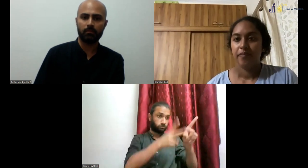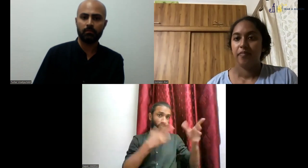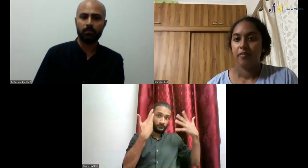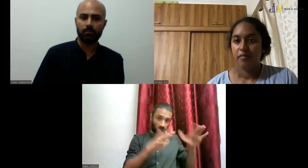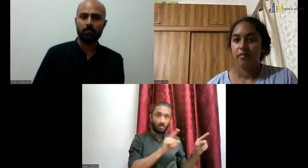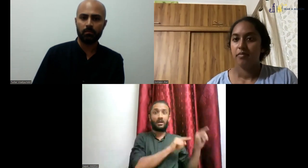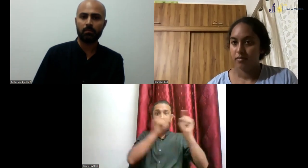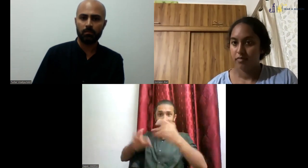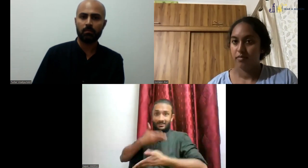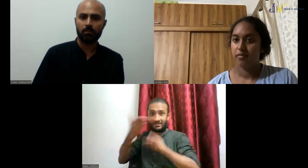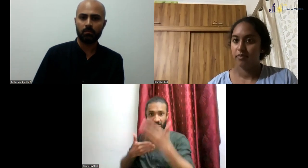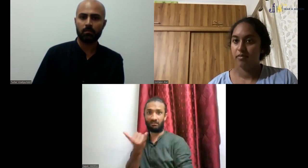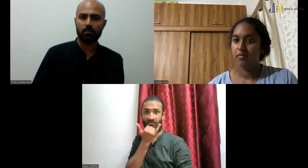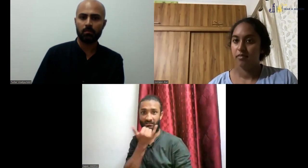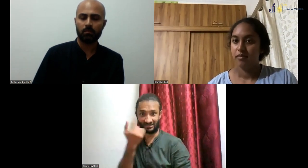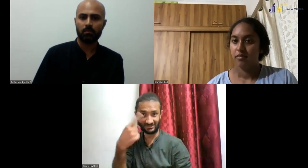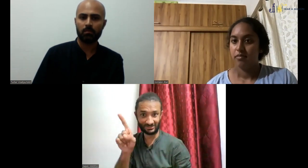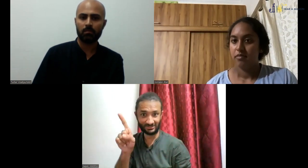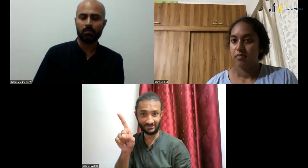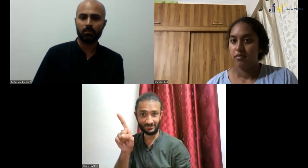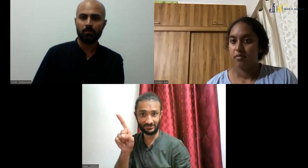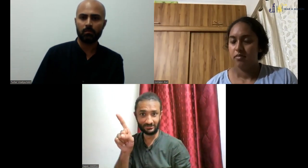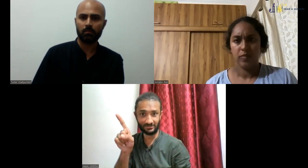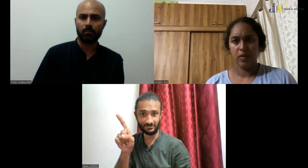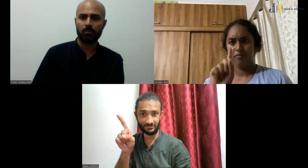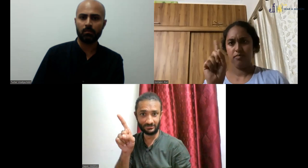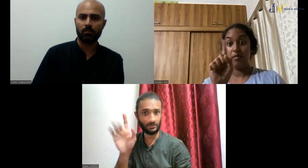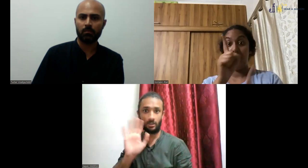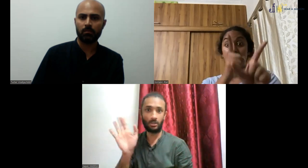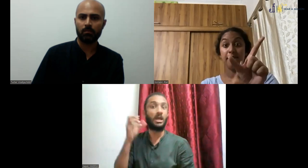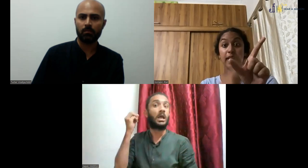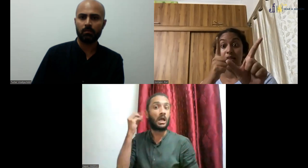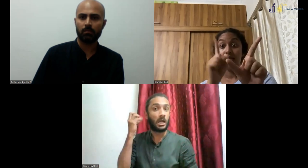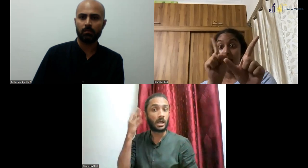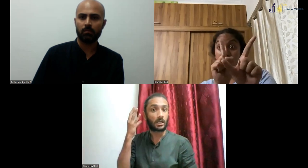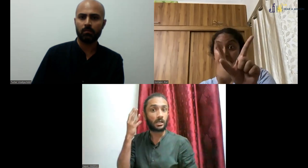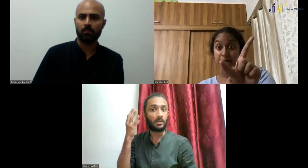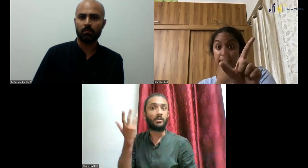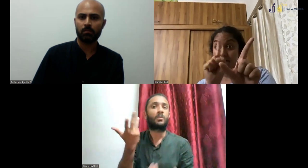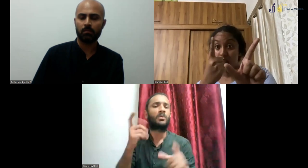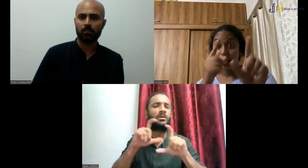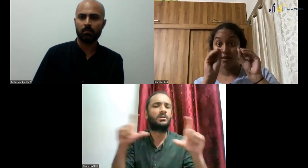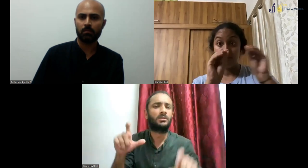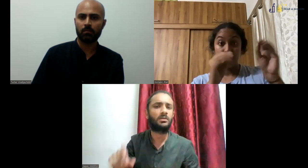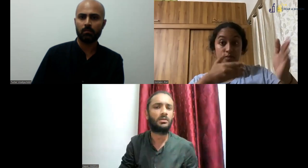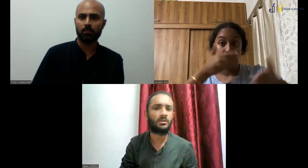Talking about the DTISL course. After they finish the course, they make errors while at a job.